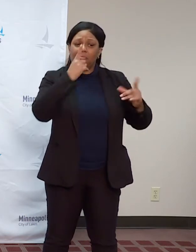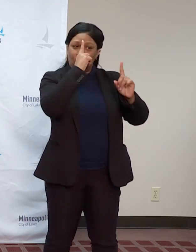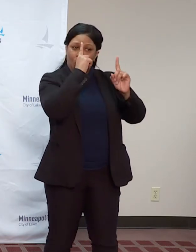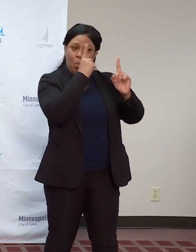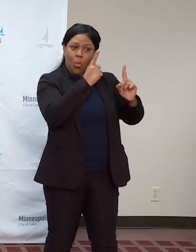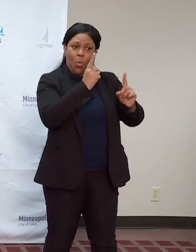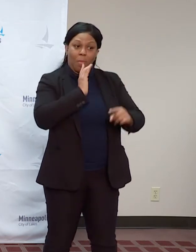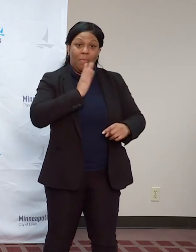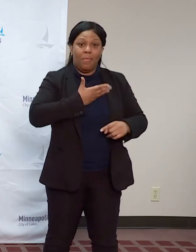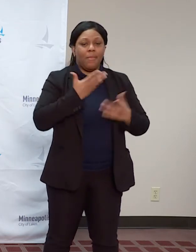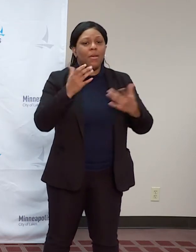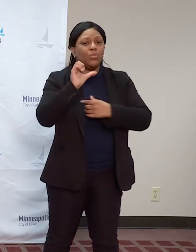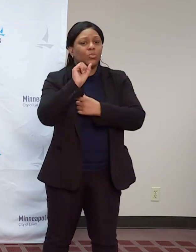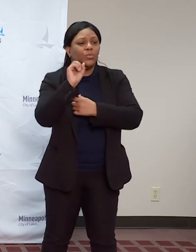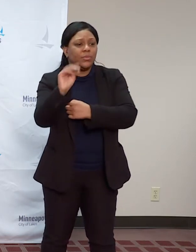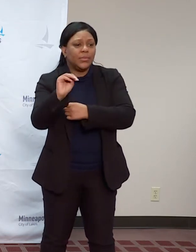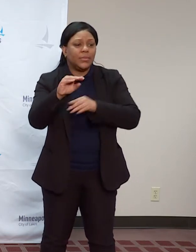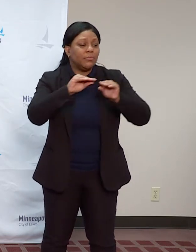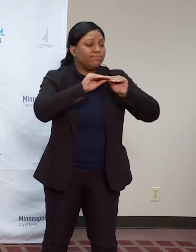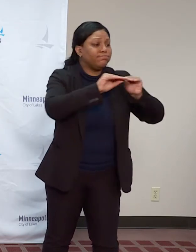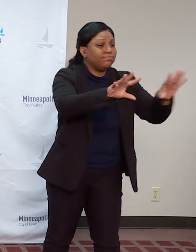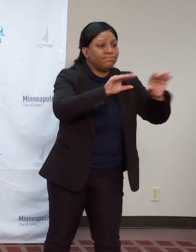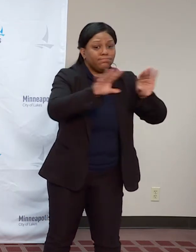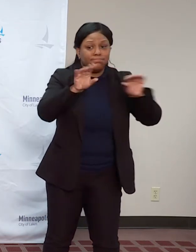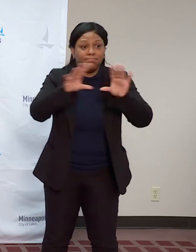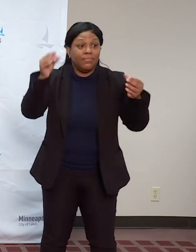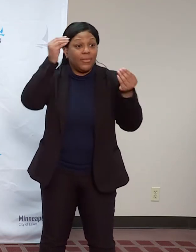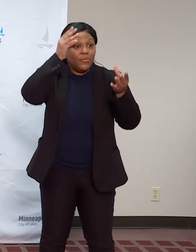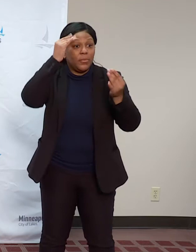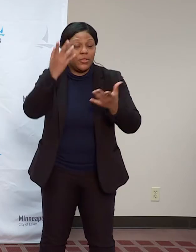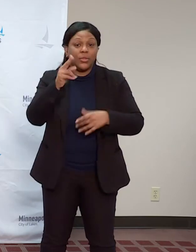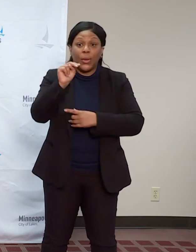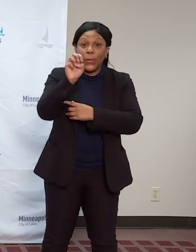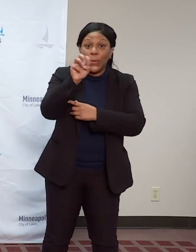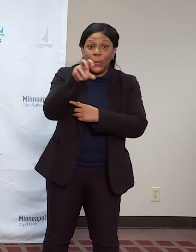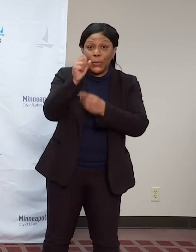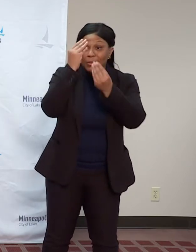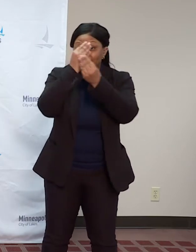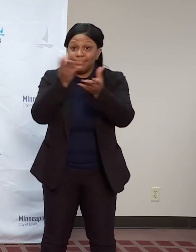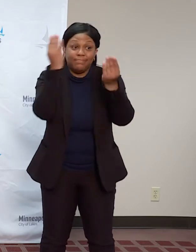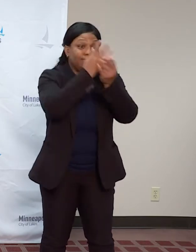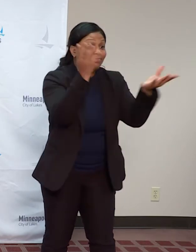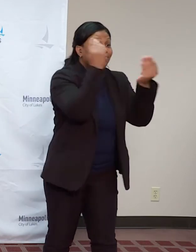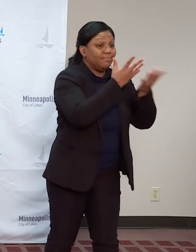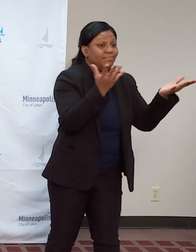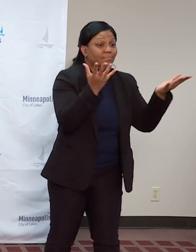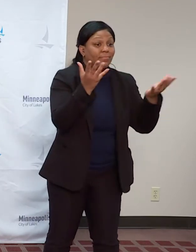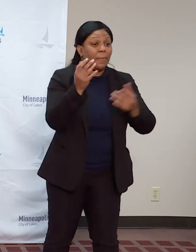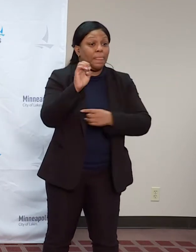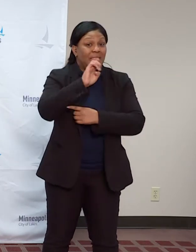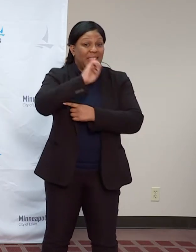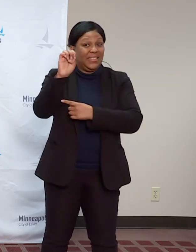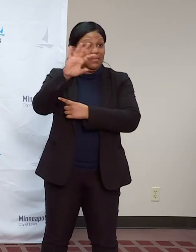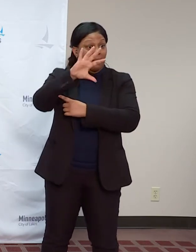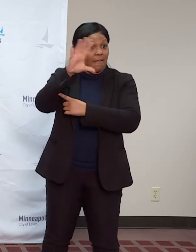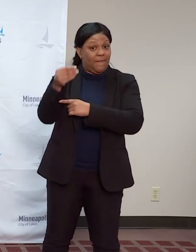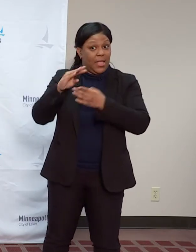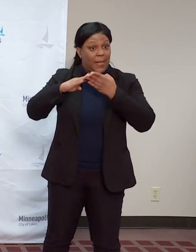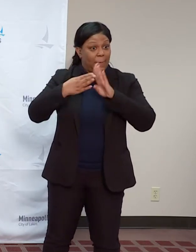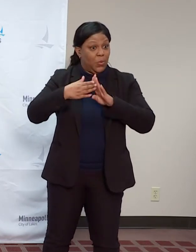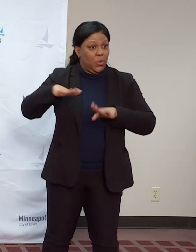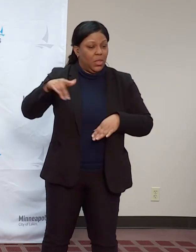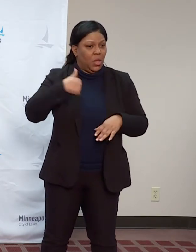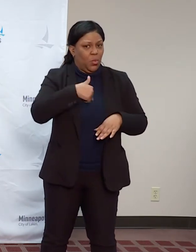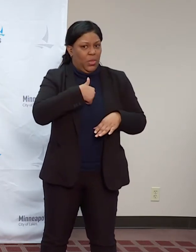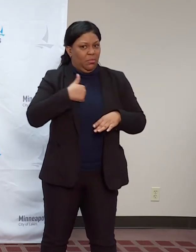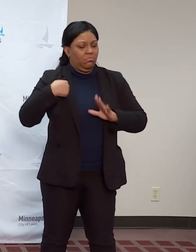stakeholders. The East African and immigrant communities I represent have a long mistrust of